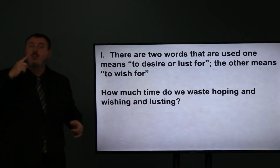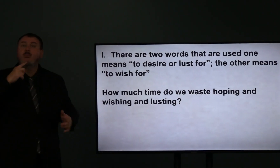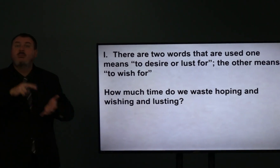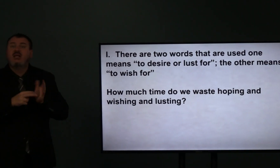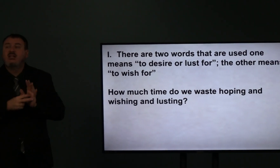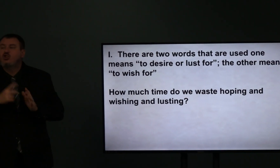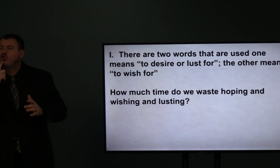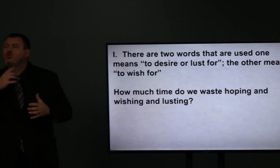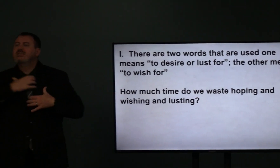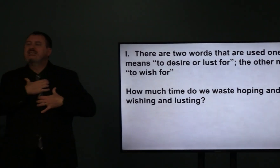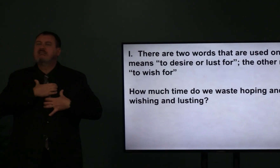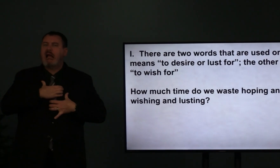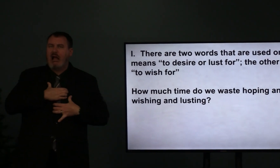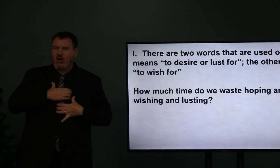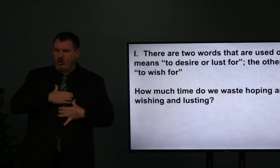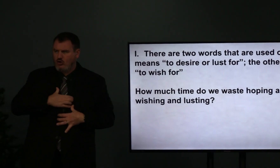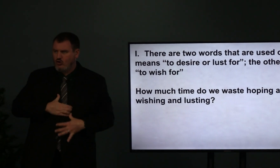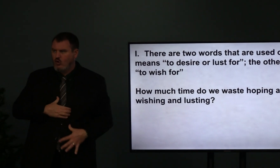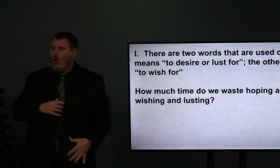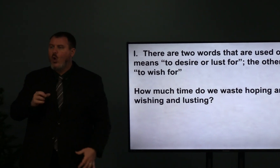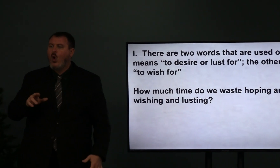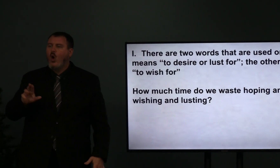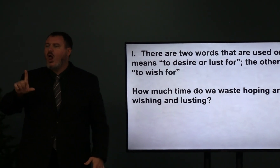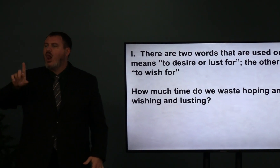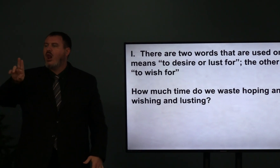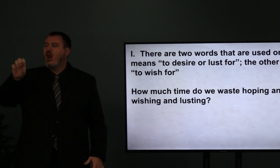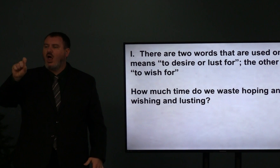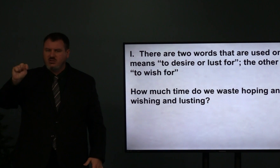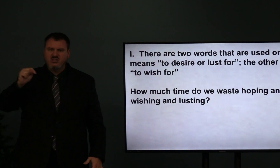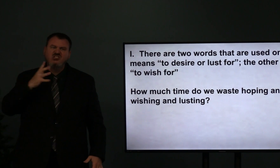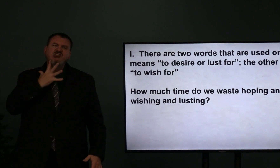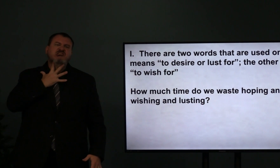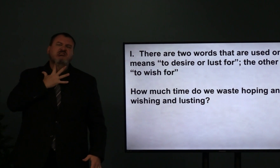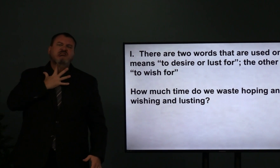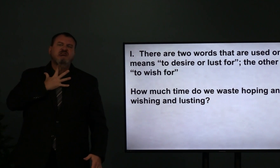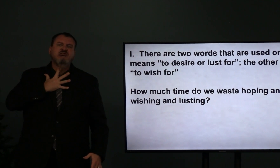First, is to desire or lust for.